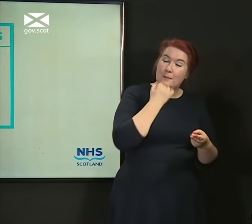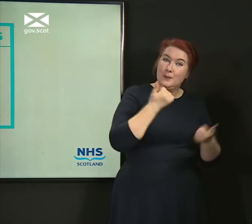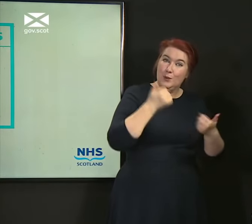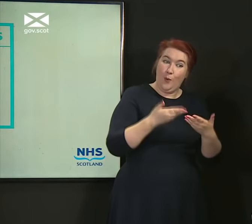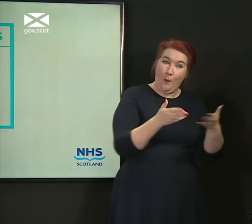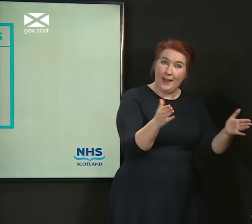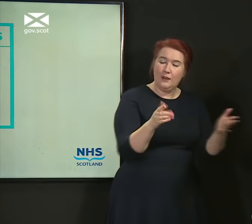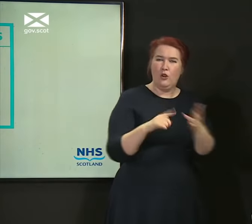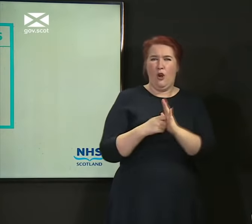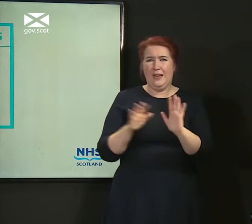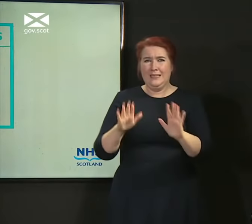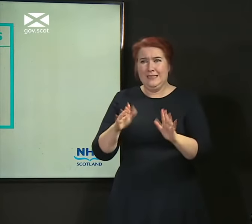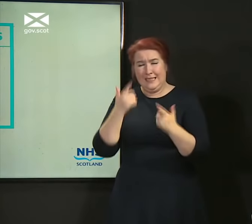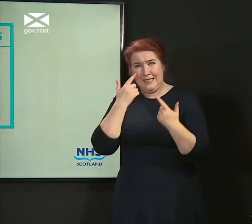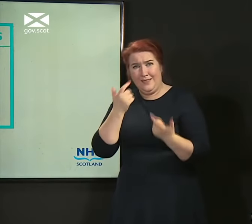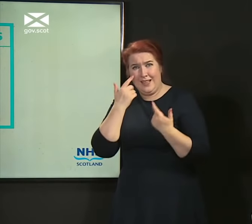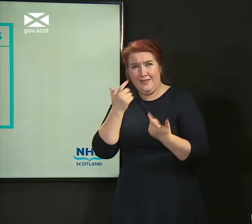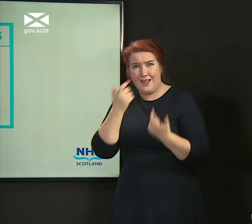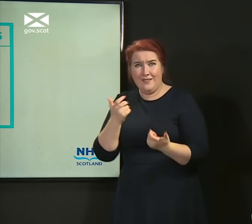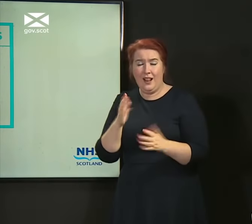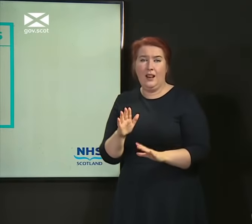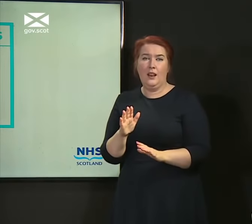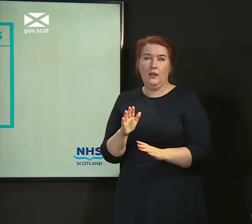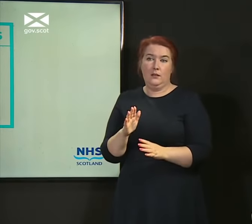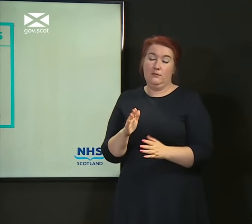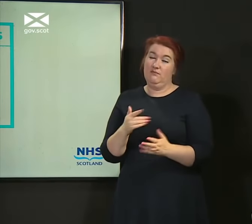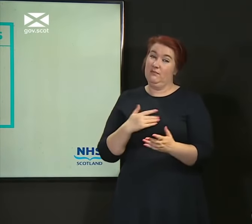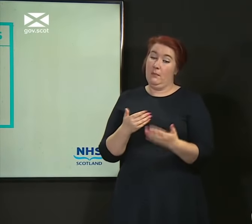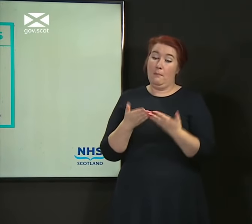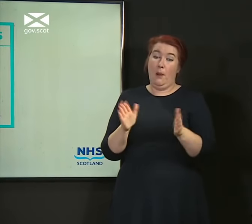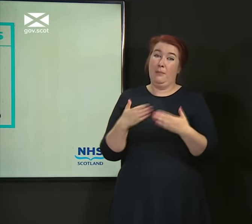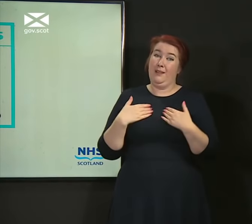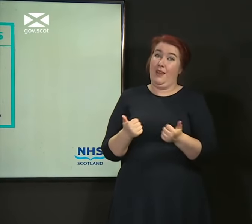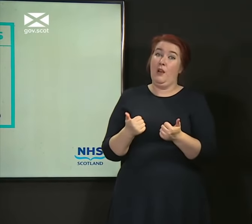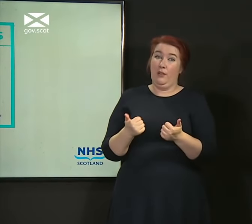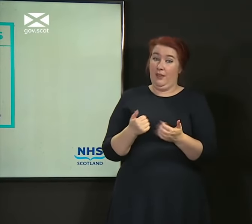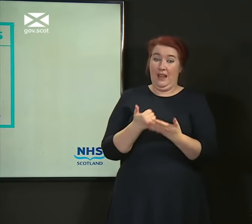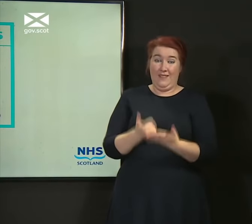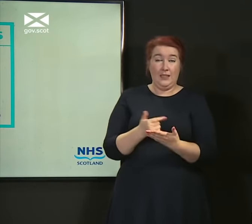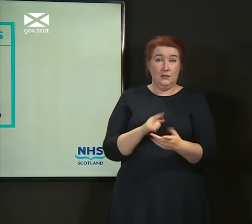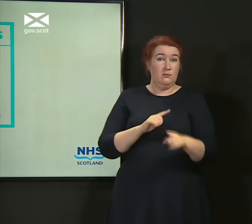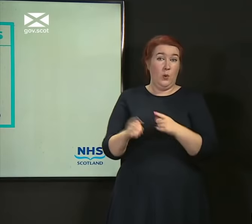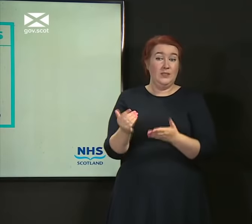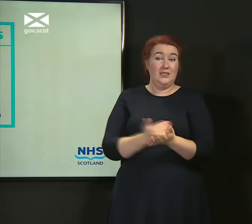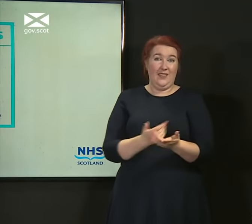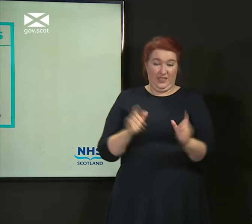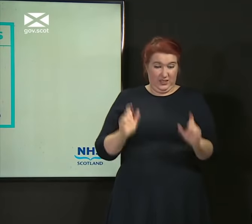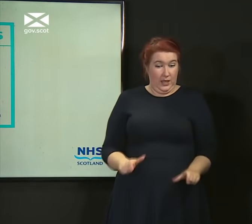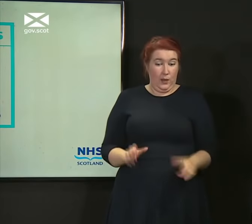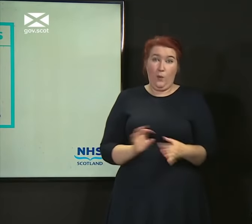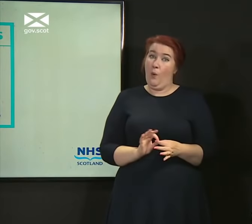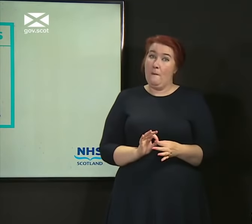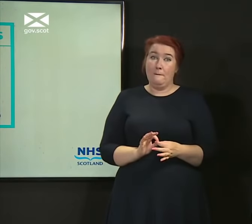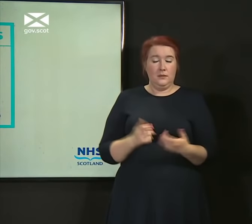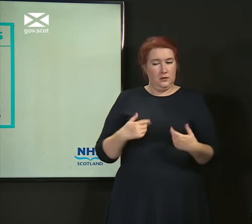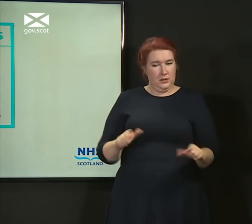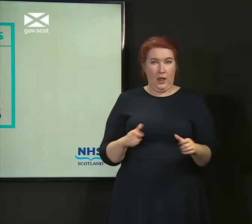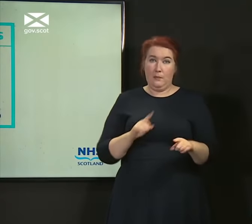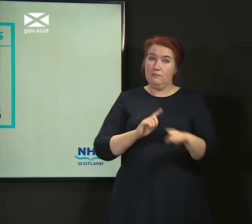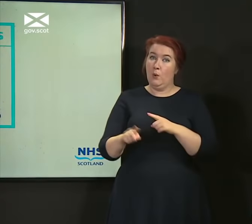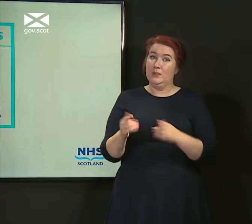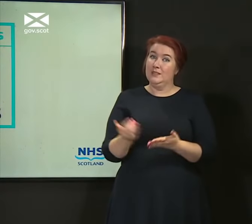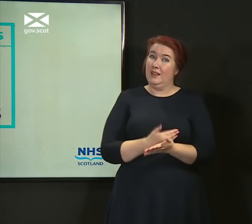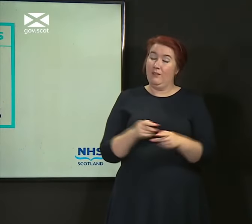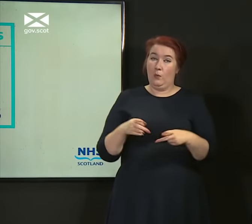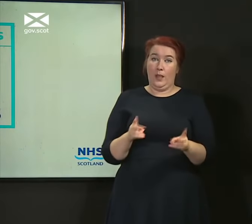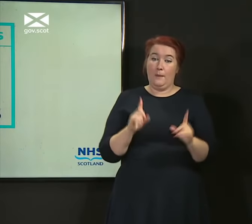please be so careful. mean, the safest public health advice is to all stay at home. That's still the safest thing to do. But